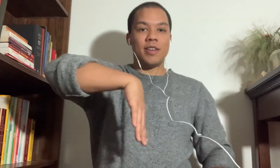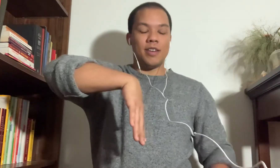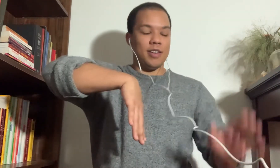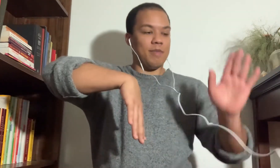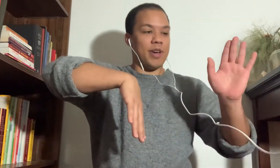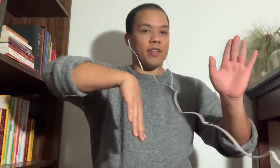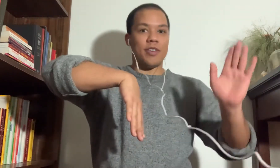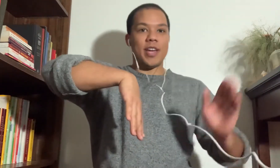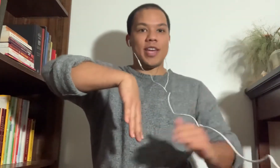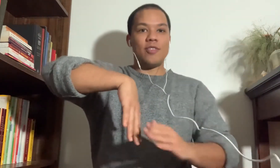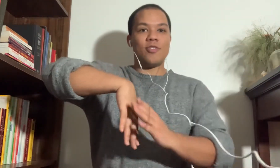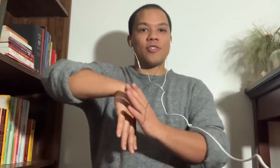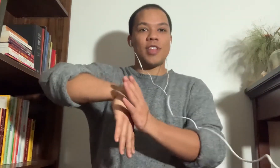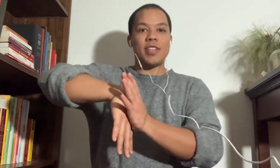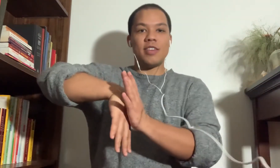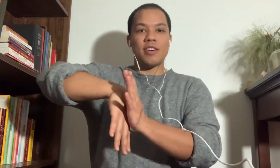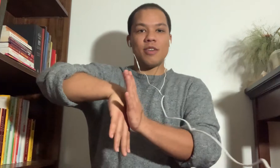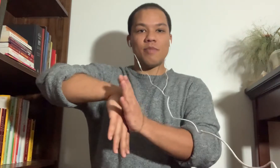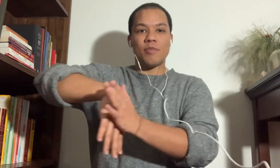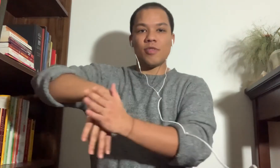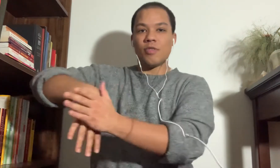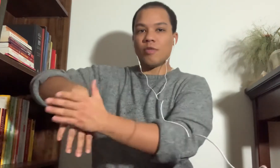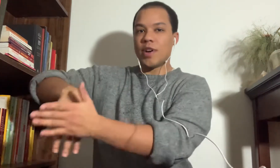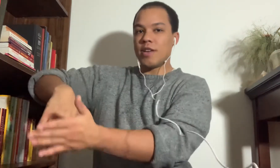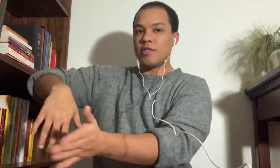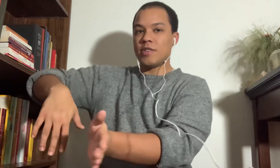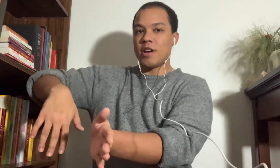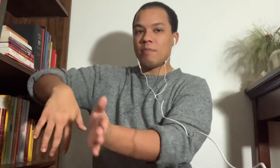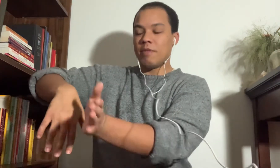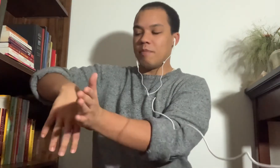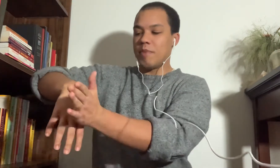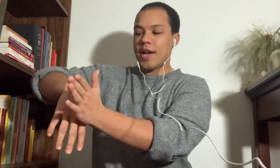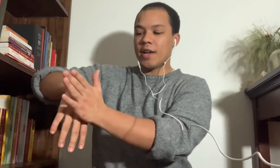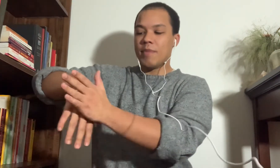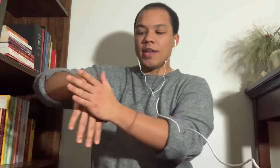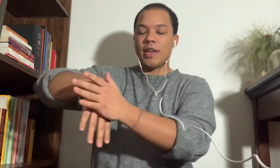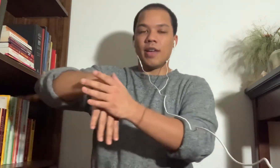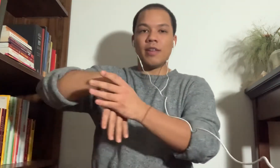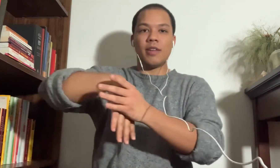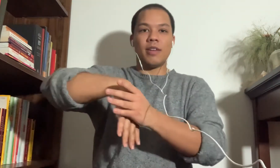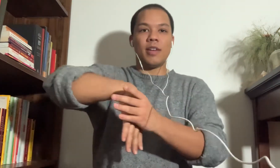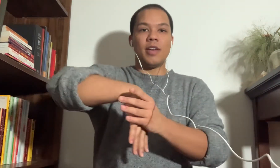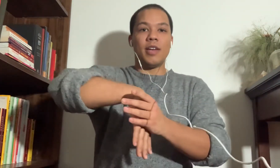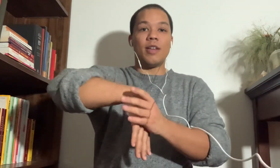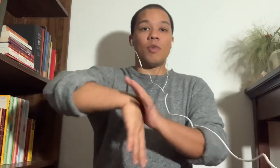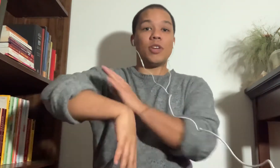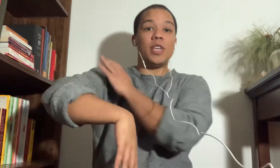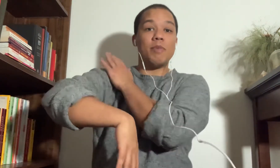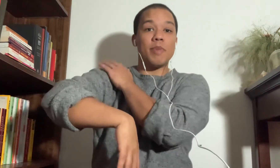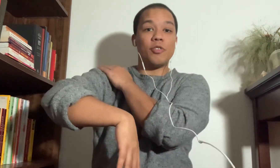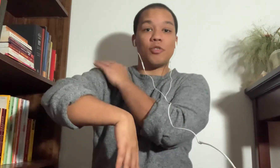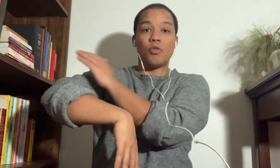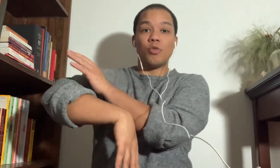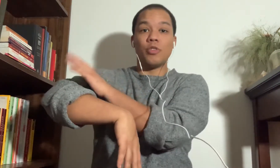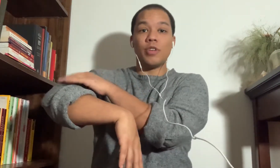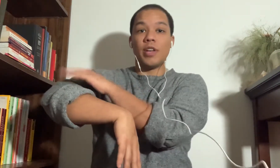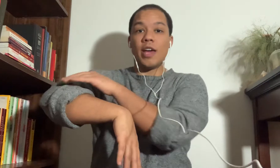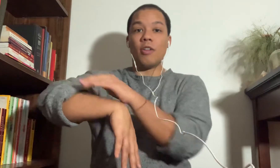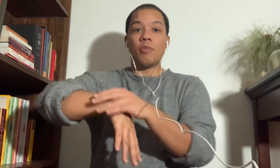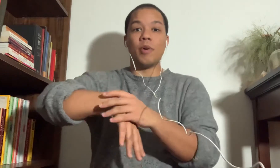My other hand just lightly comes right on top of the back of my hand. And while keeping my shoulder and elbow